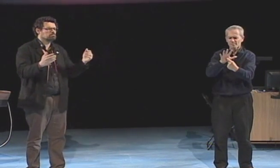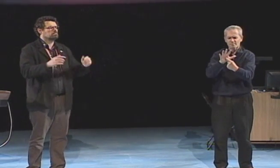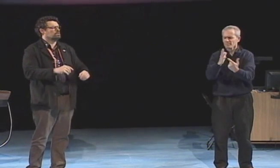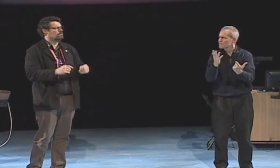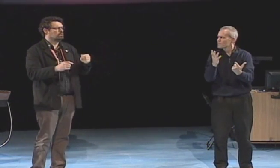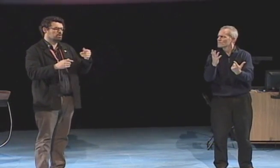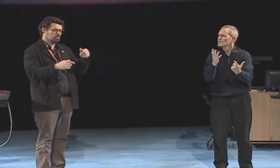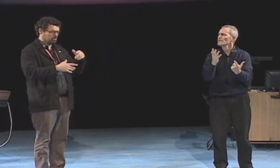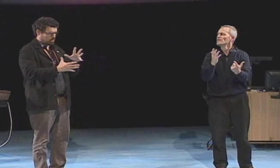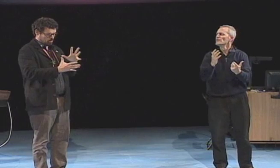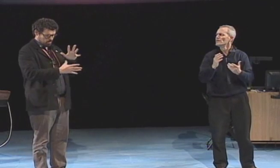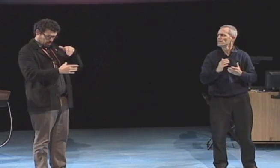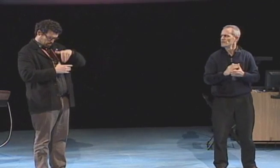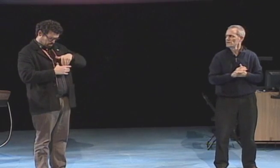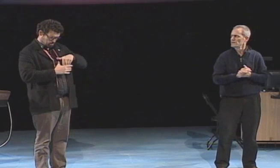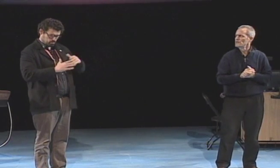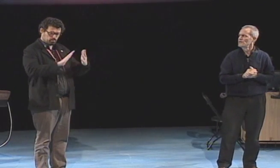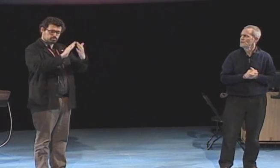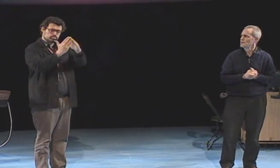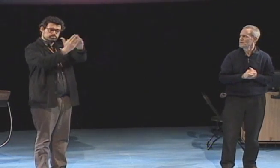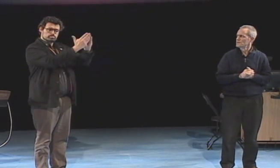why I chose that